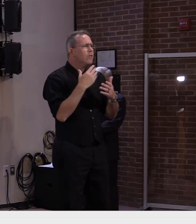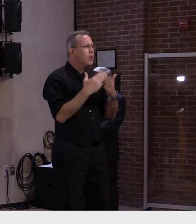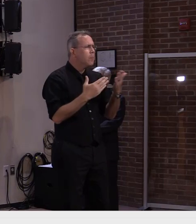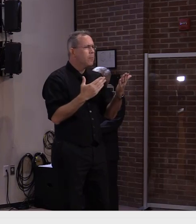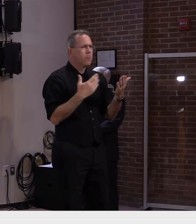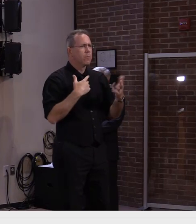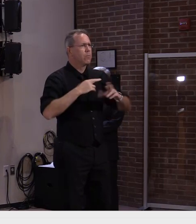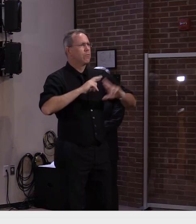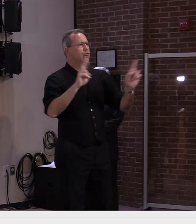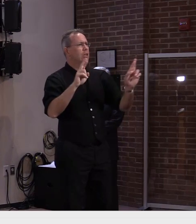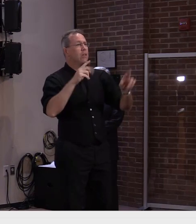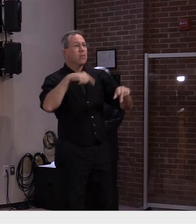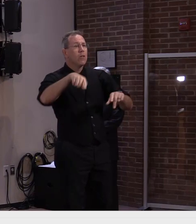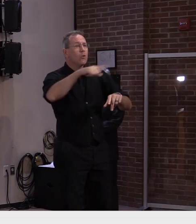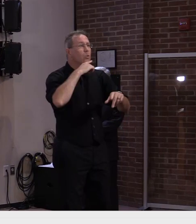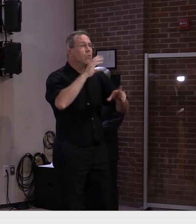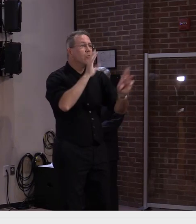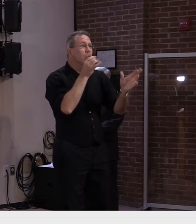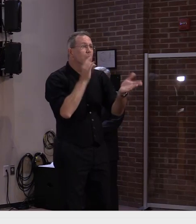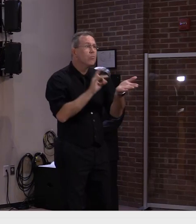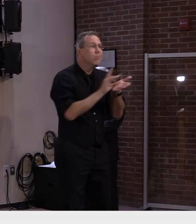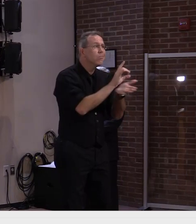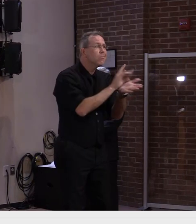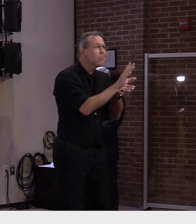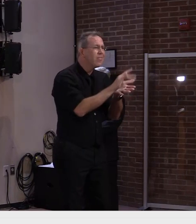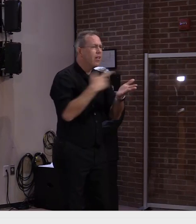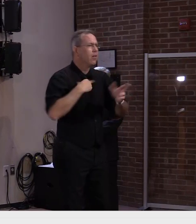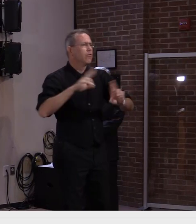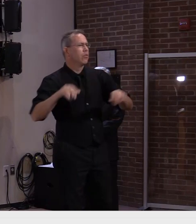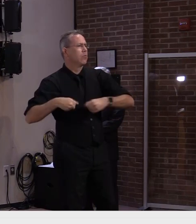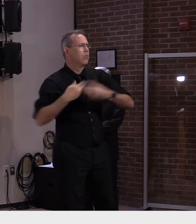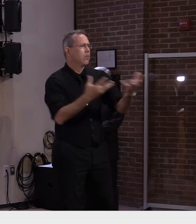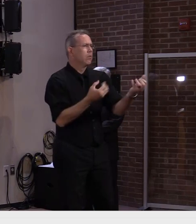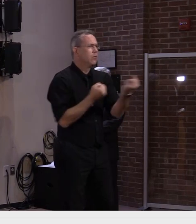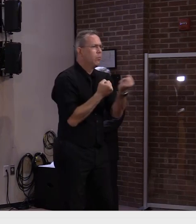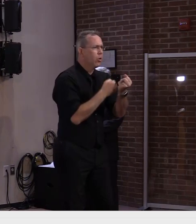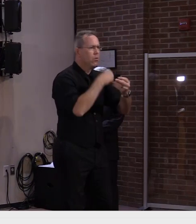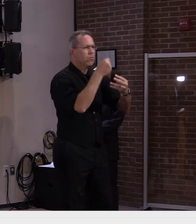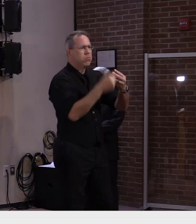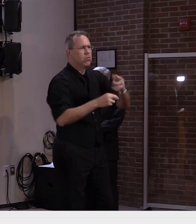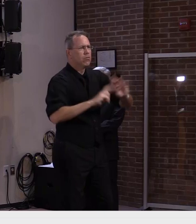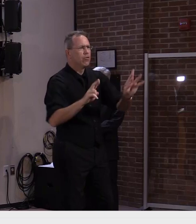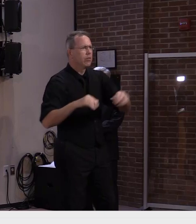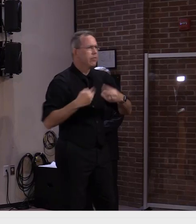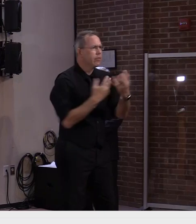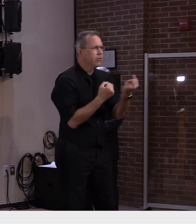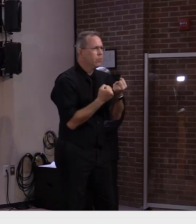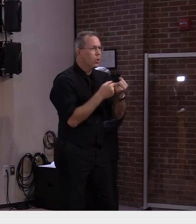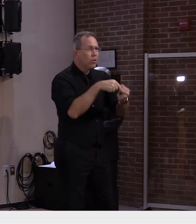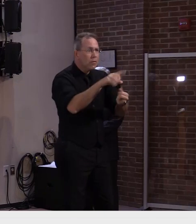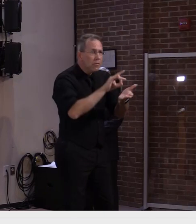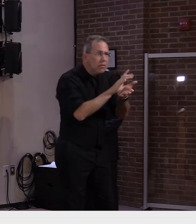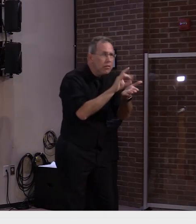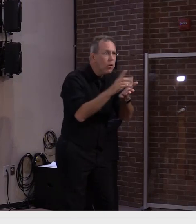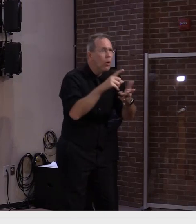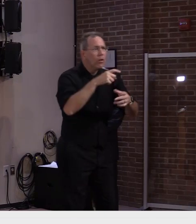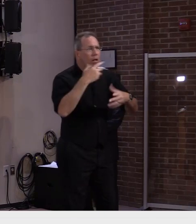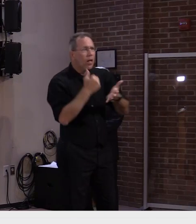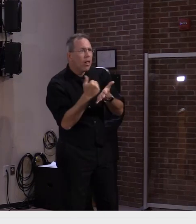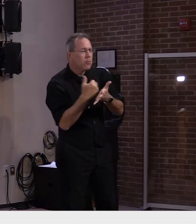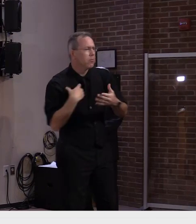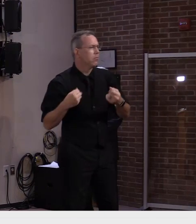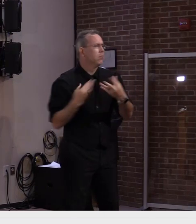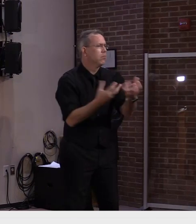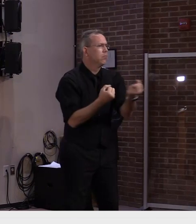been evicted and support for them as well. You know, the